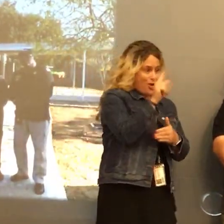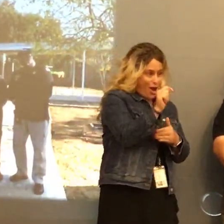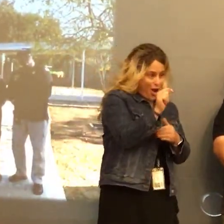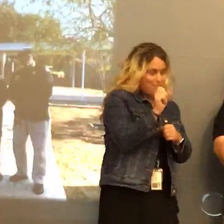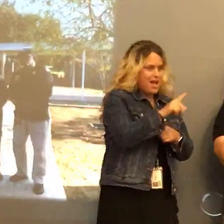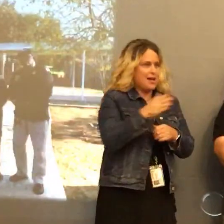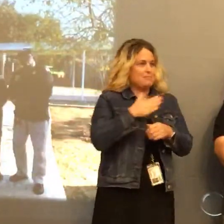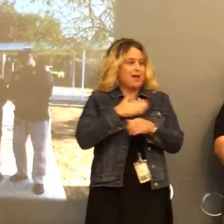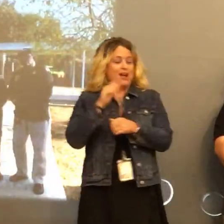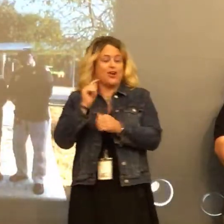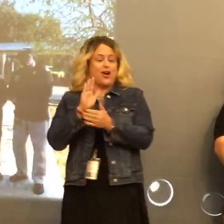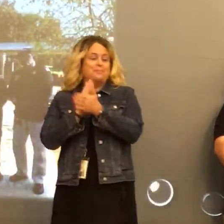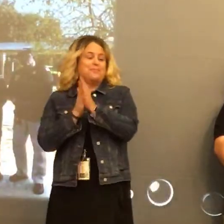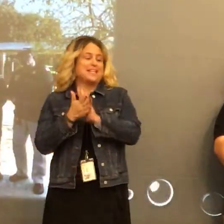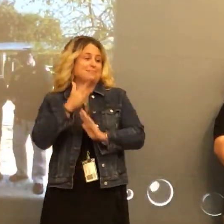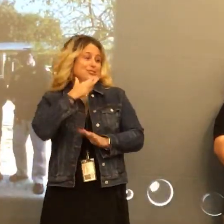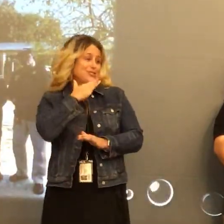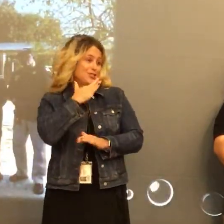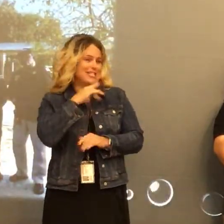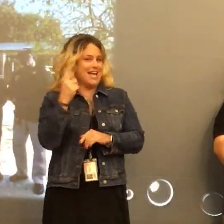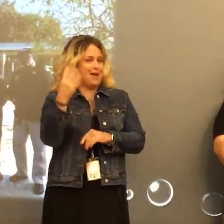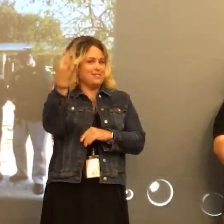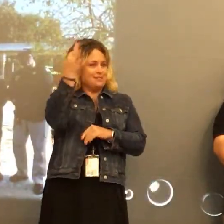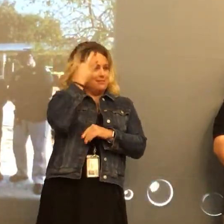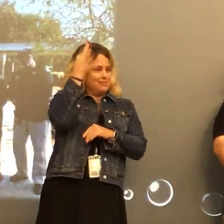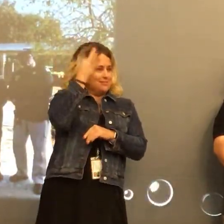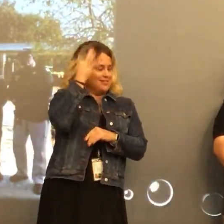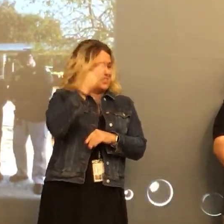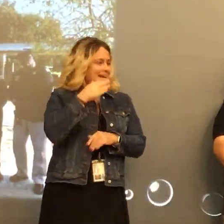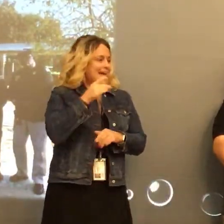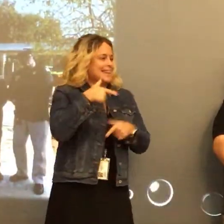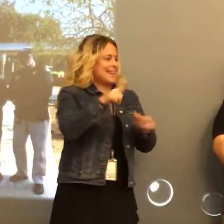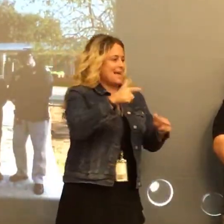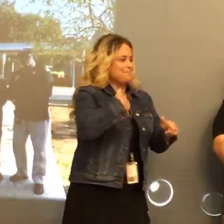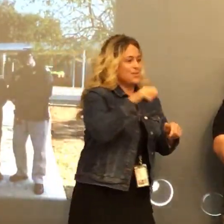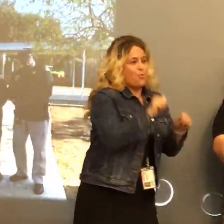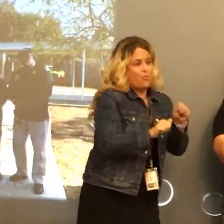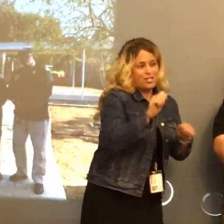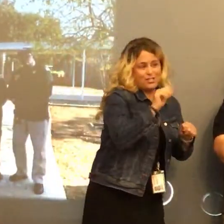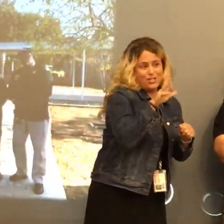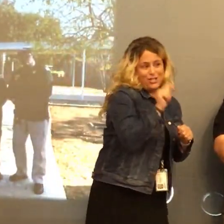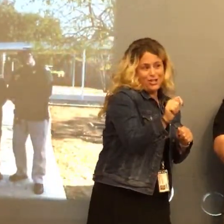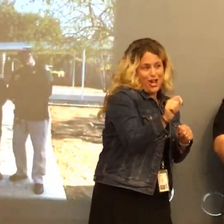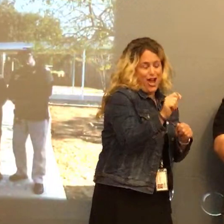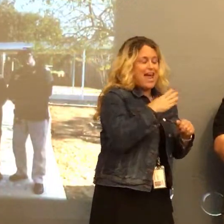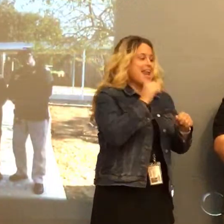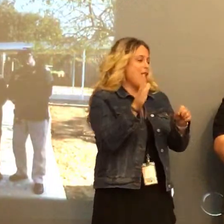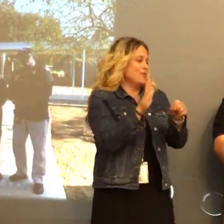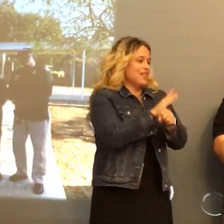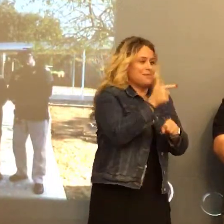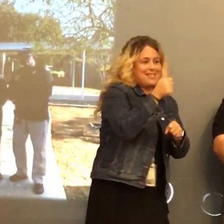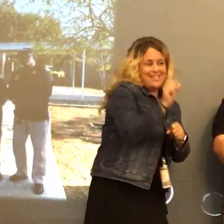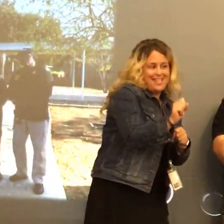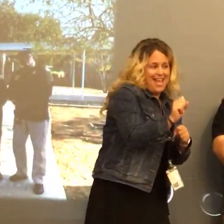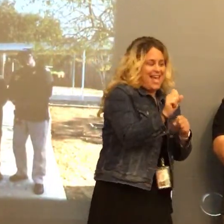when security got their new cart my cart became a little dirty he would be on me let me wash your cart julie let me